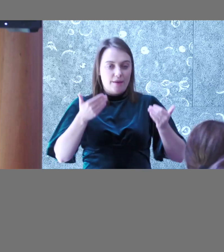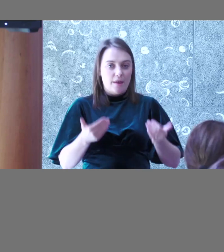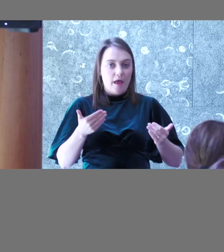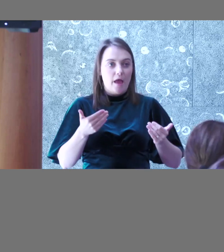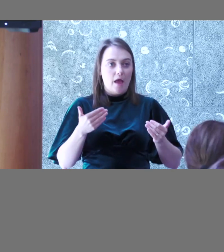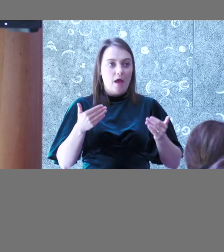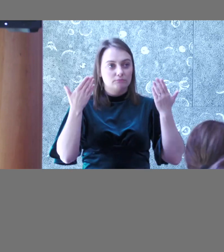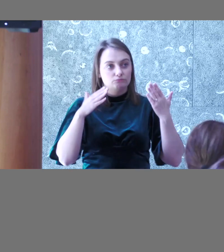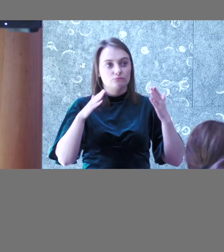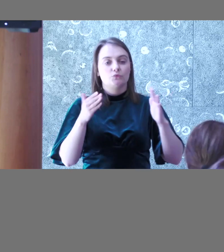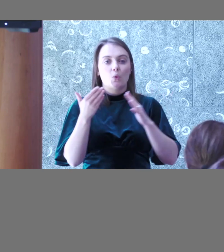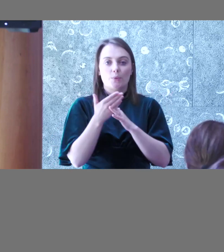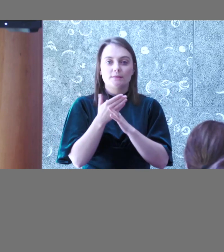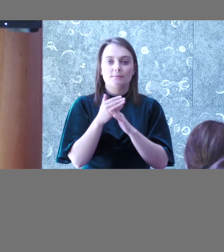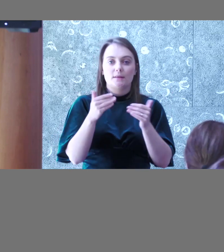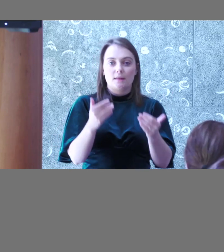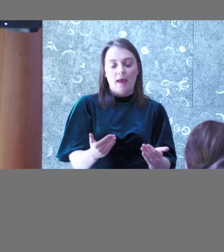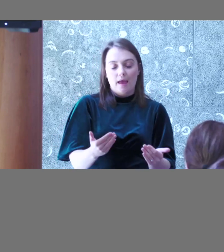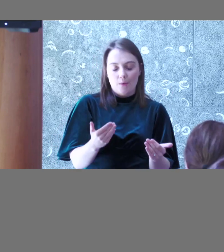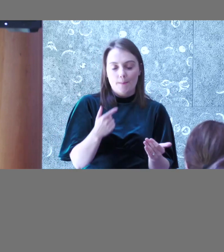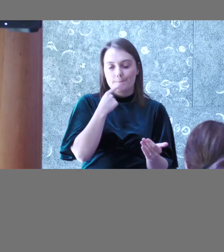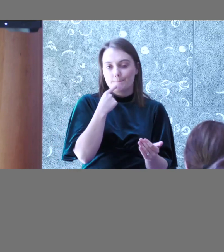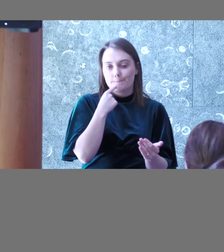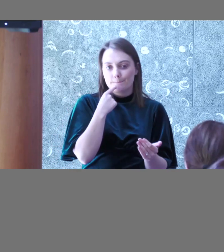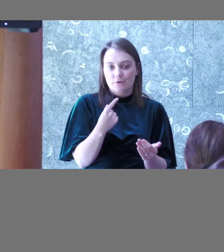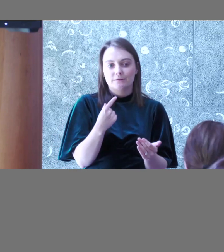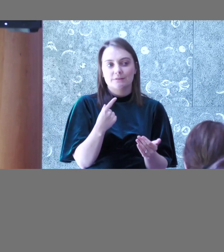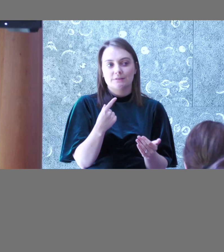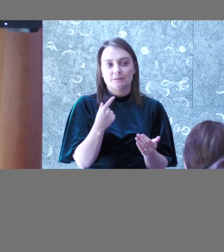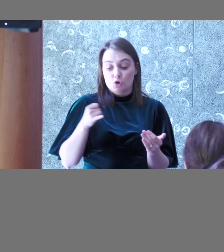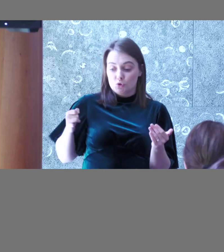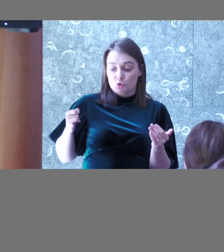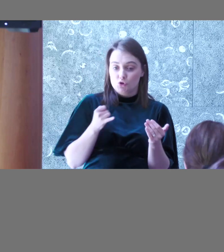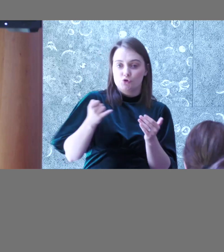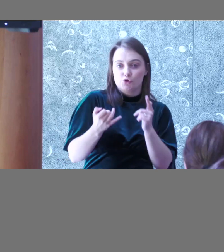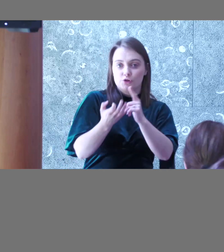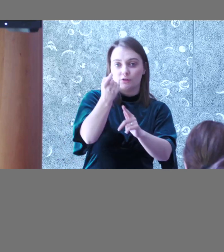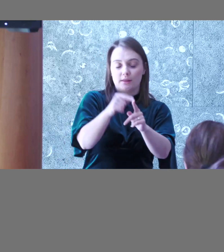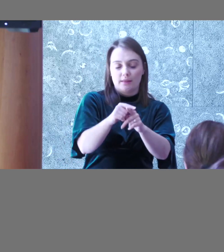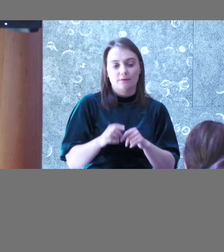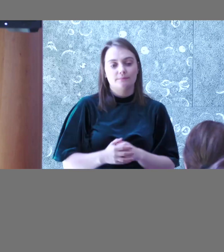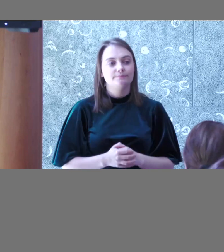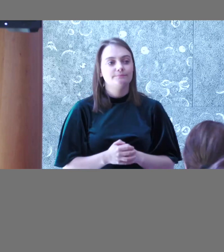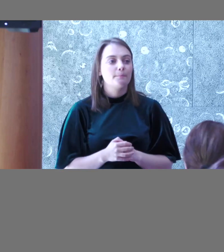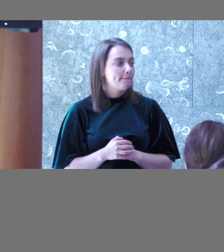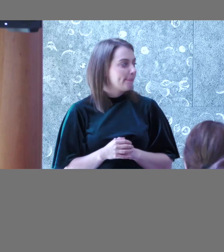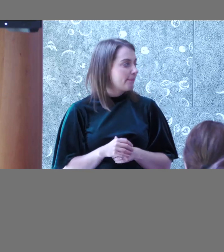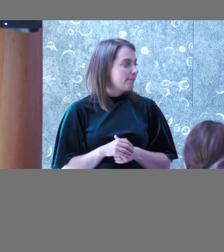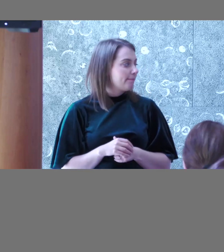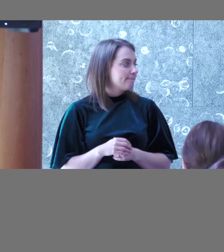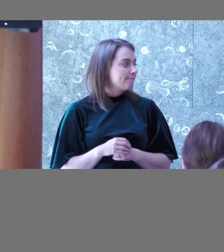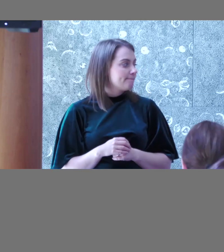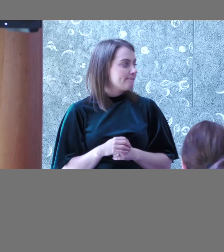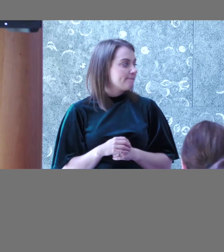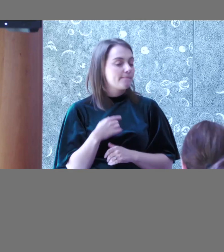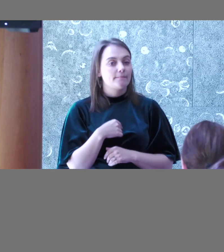what I've displayed on the screen earlier, but, you know, it's all just part of a journey. And to be honest, they are